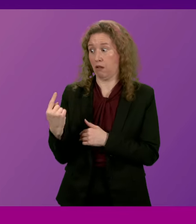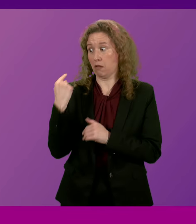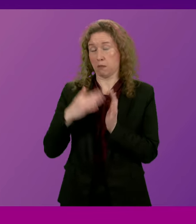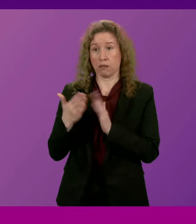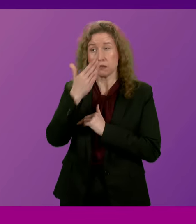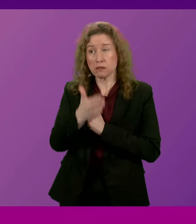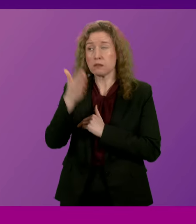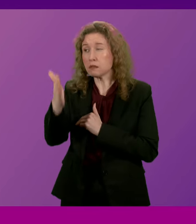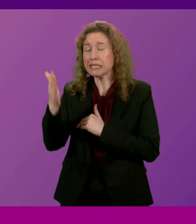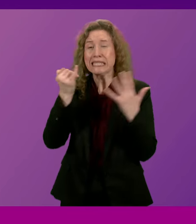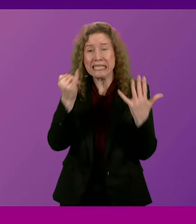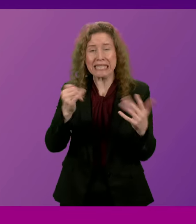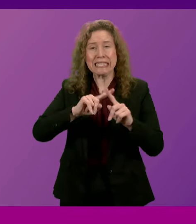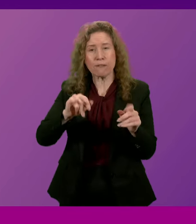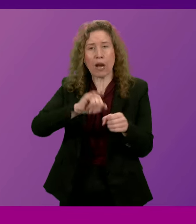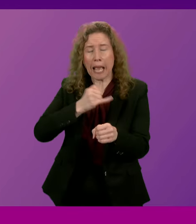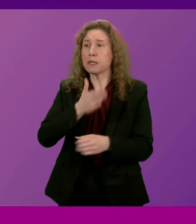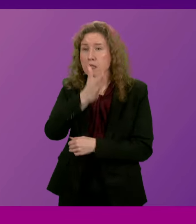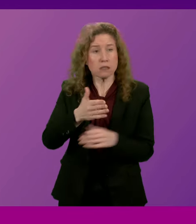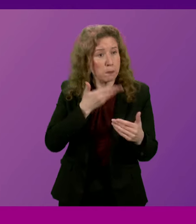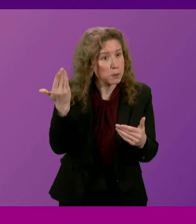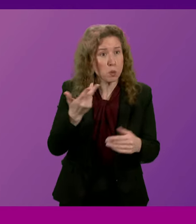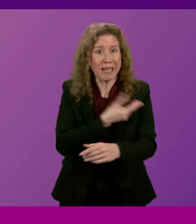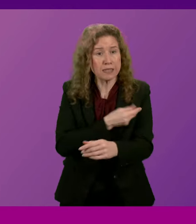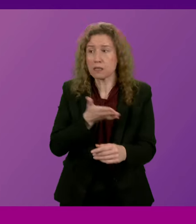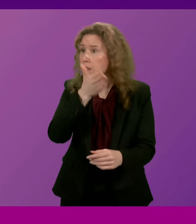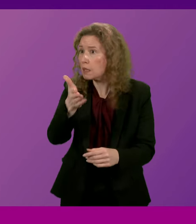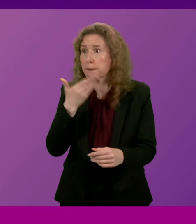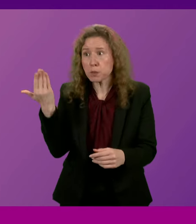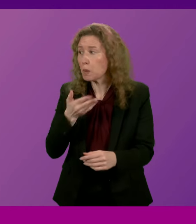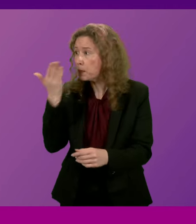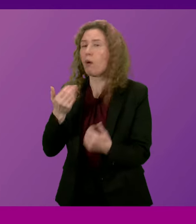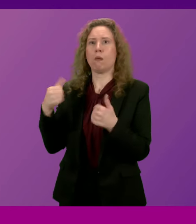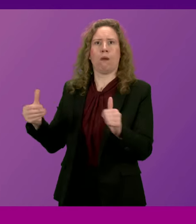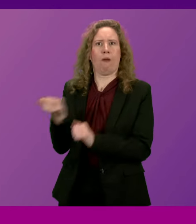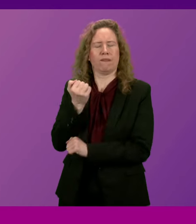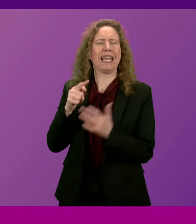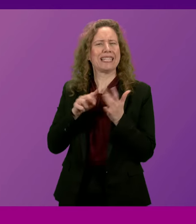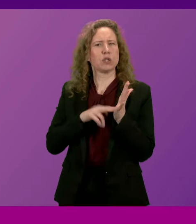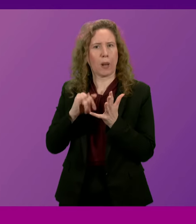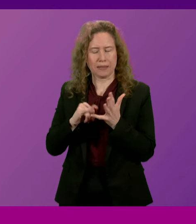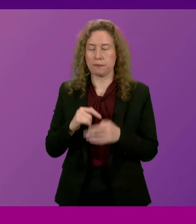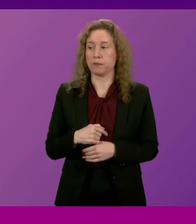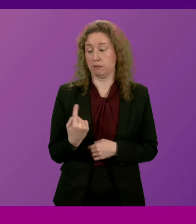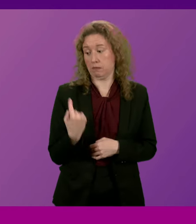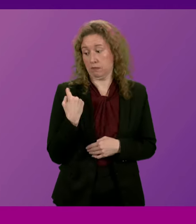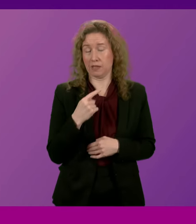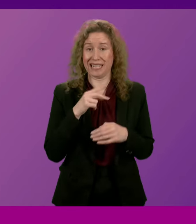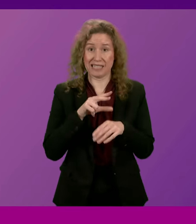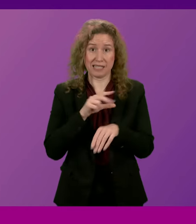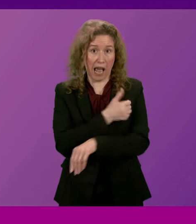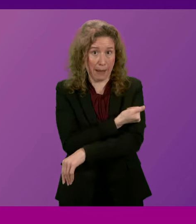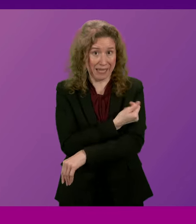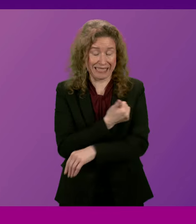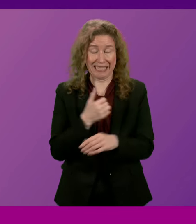pharmacies before eventually getting insulin in Glasgow. Yesterday he was told at his diabetic clinic that there are only four